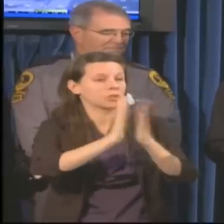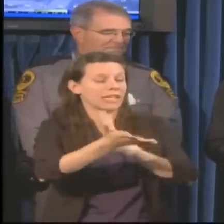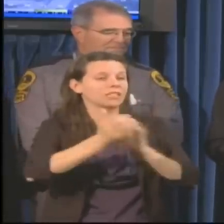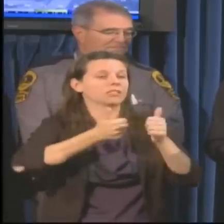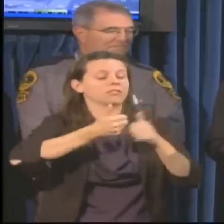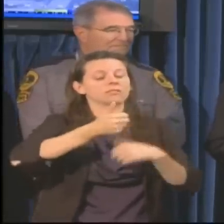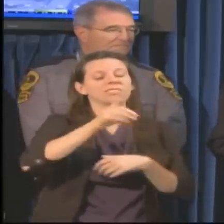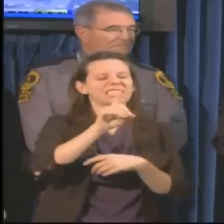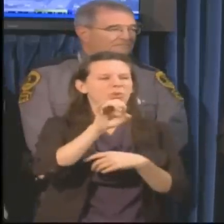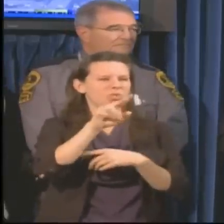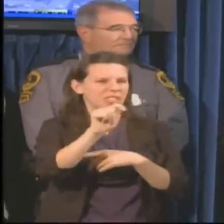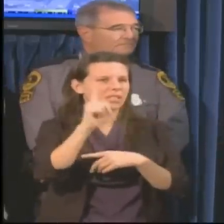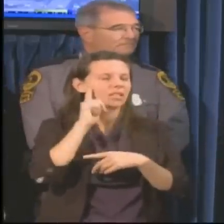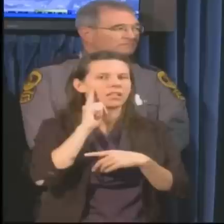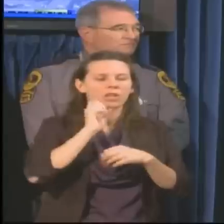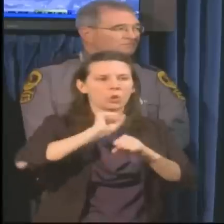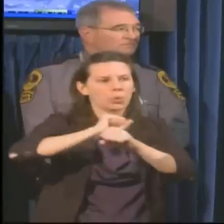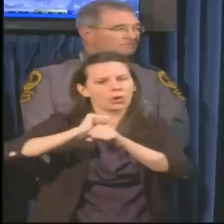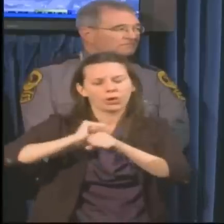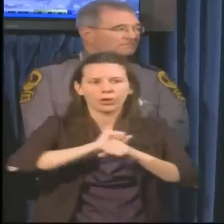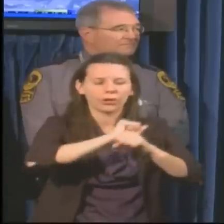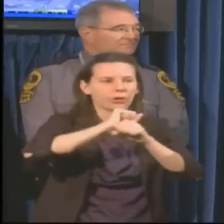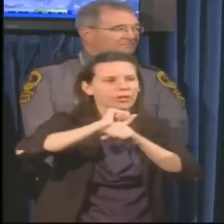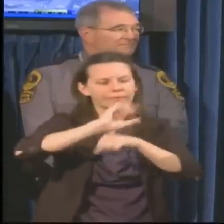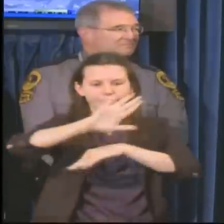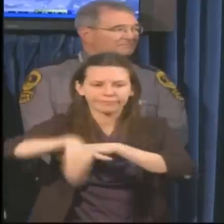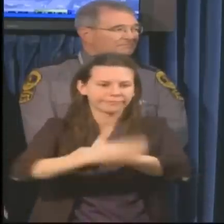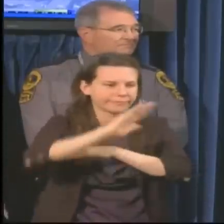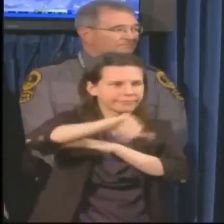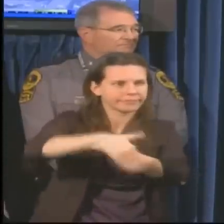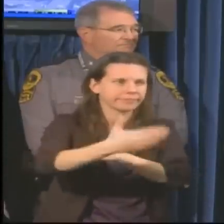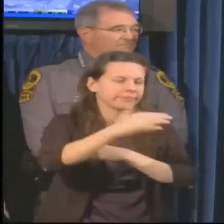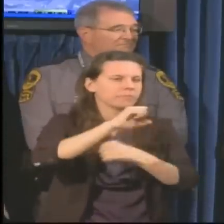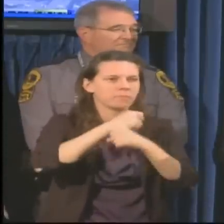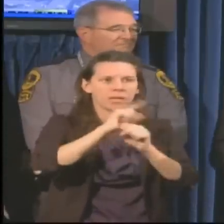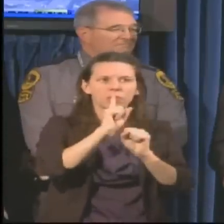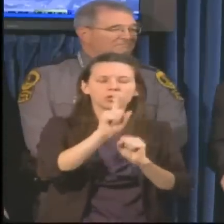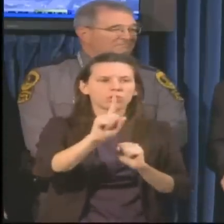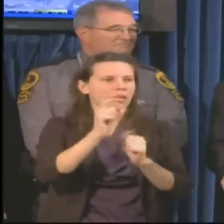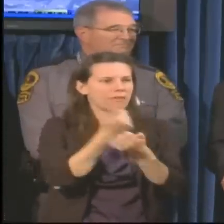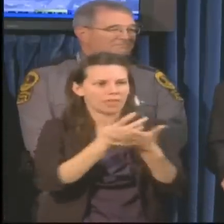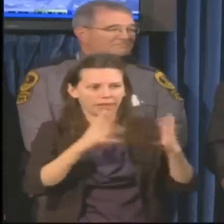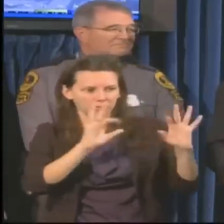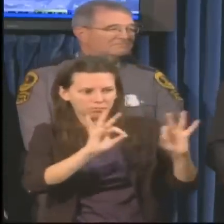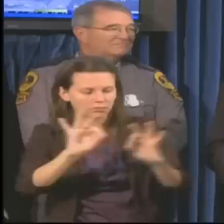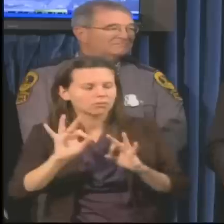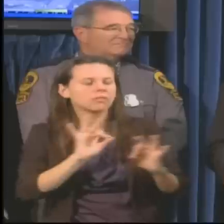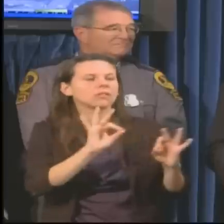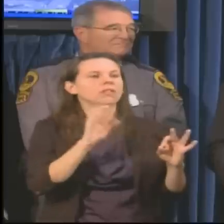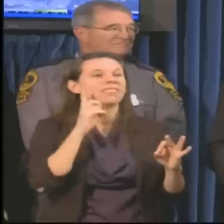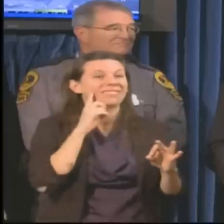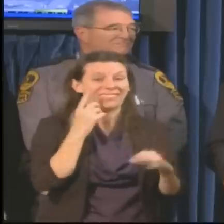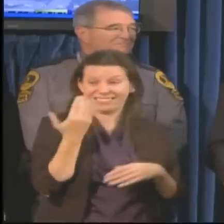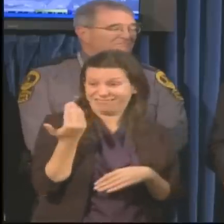shifts throughout the state. I can tell you the last storm that we saw, Greg, there were many of those folks that were working as much as 24